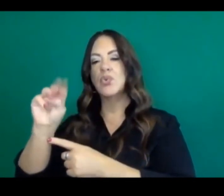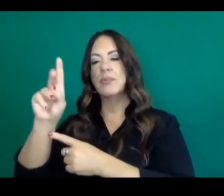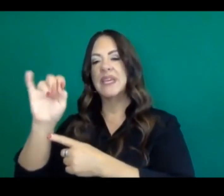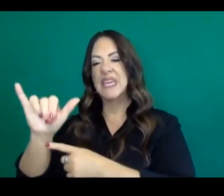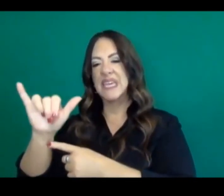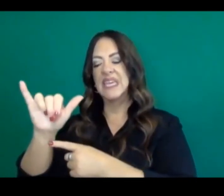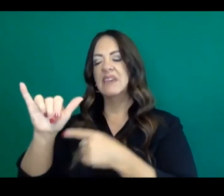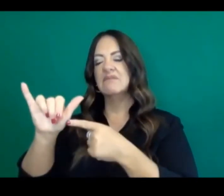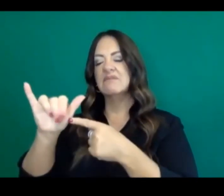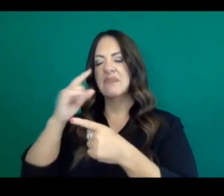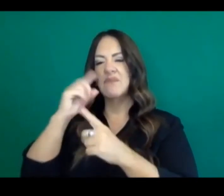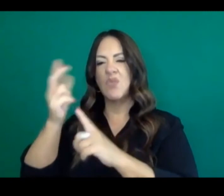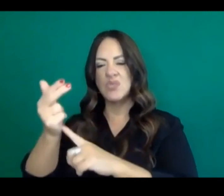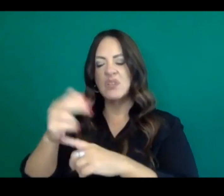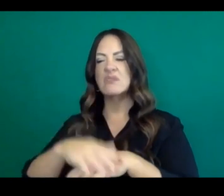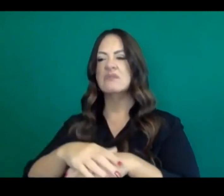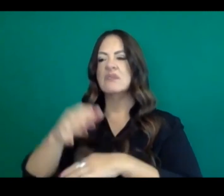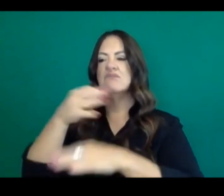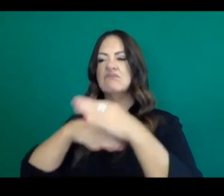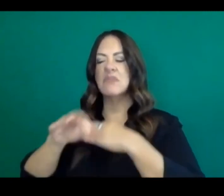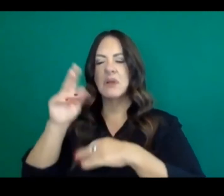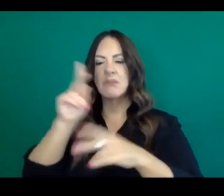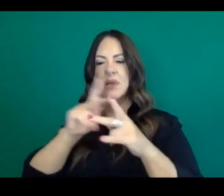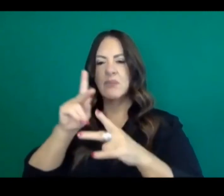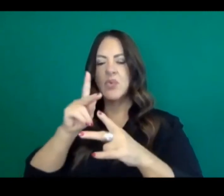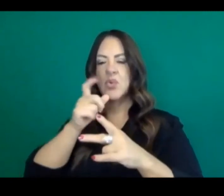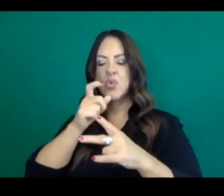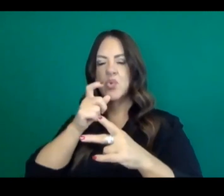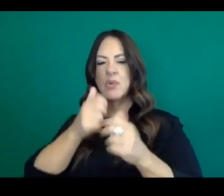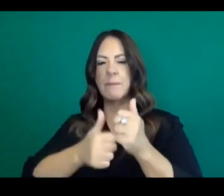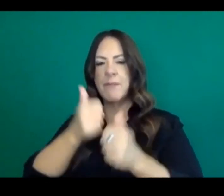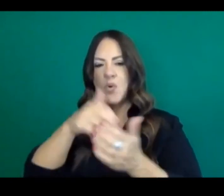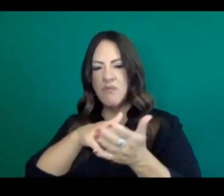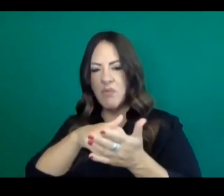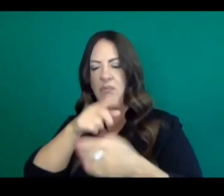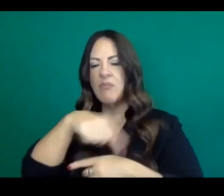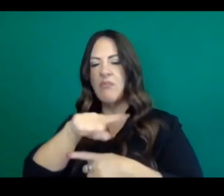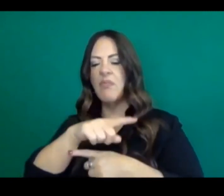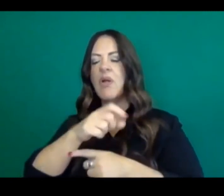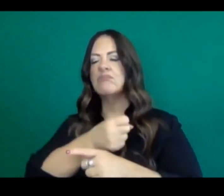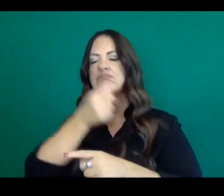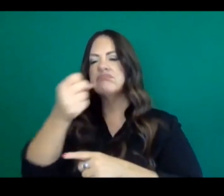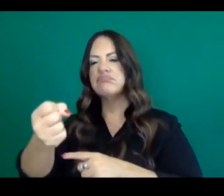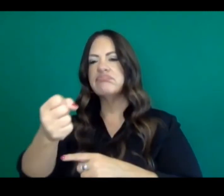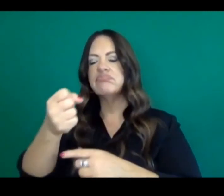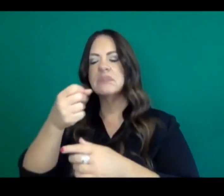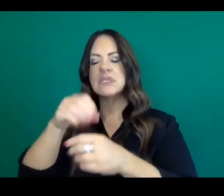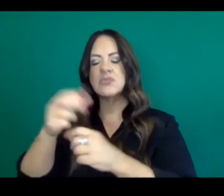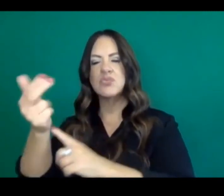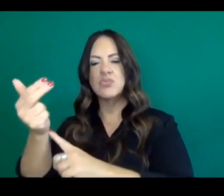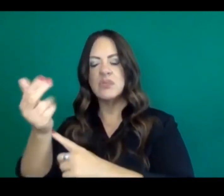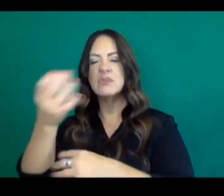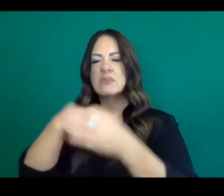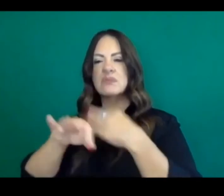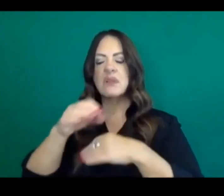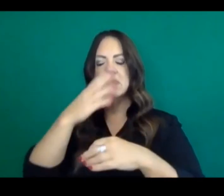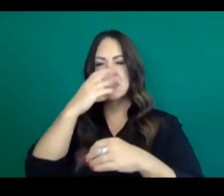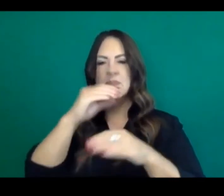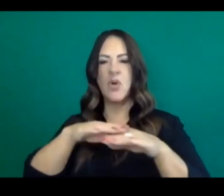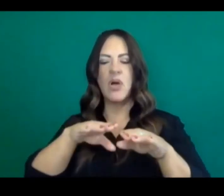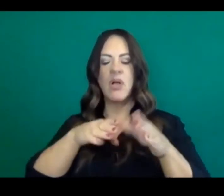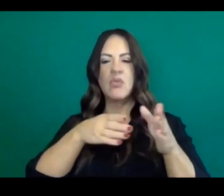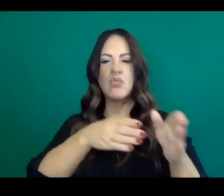encampments or sleeping on the streets and supporting shelters to create some semblance of physical distancing to